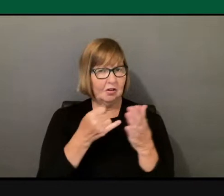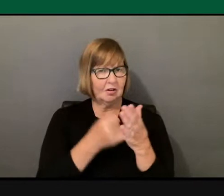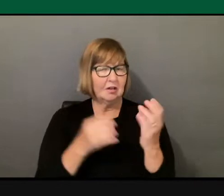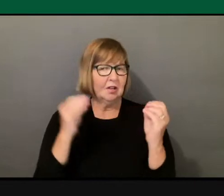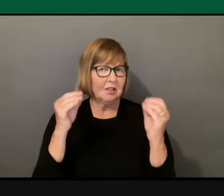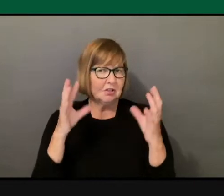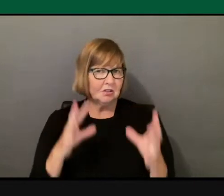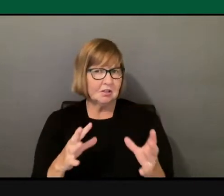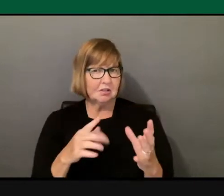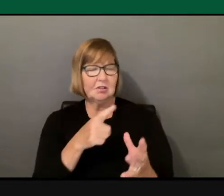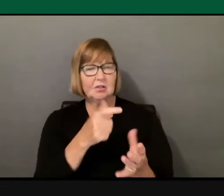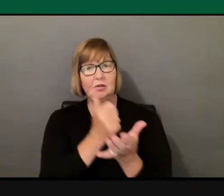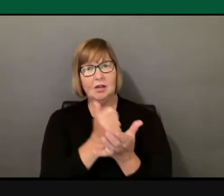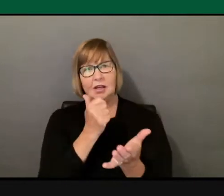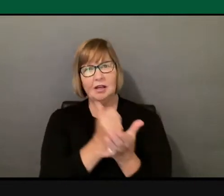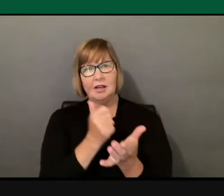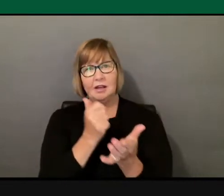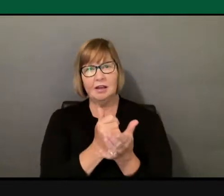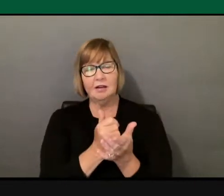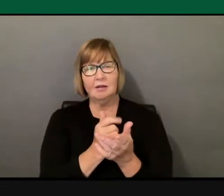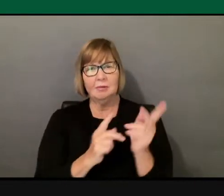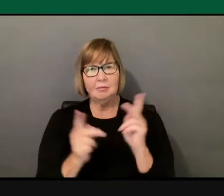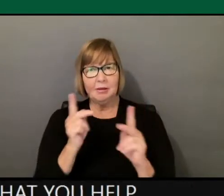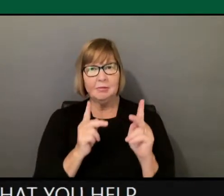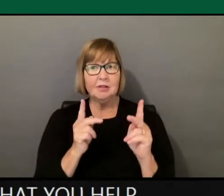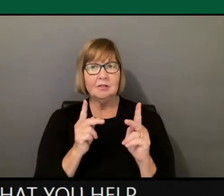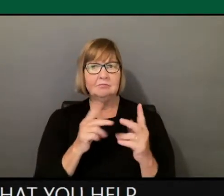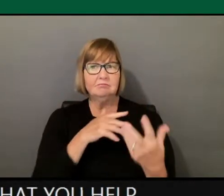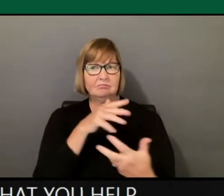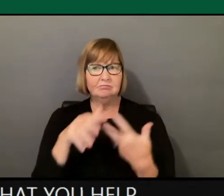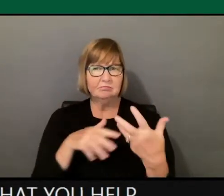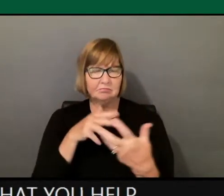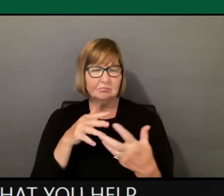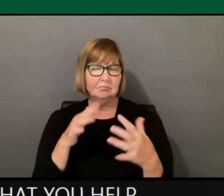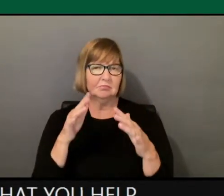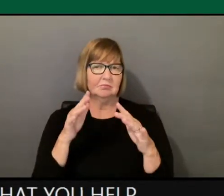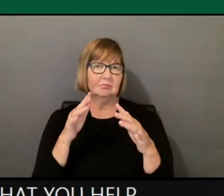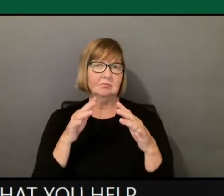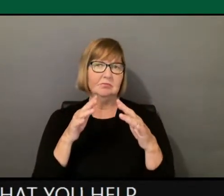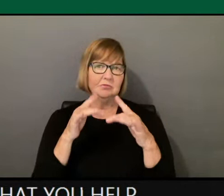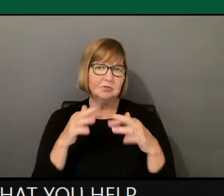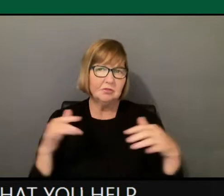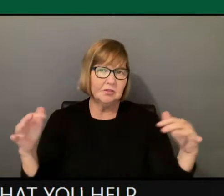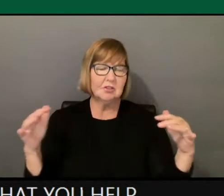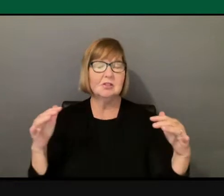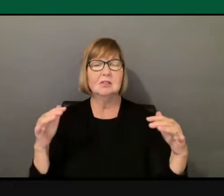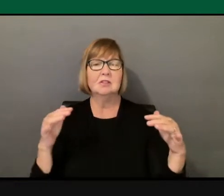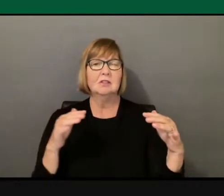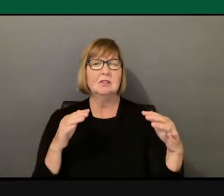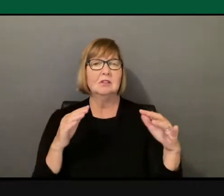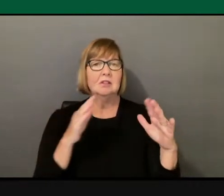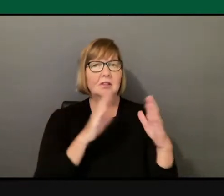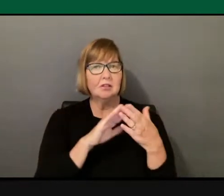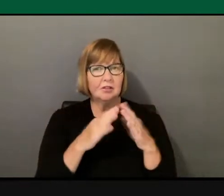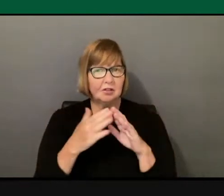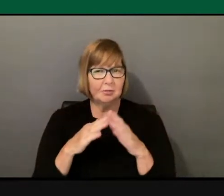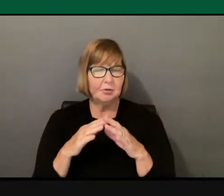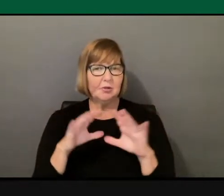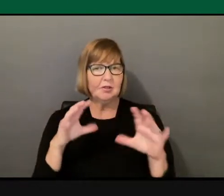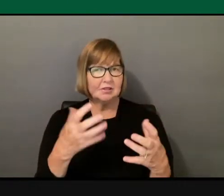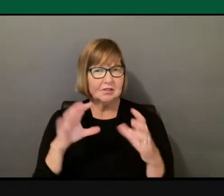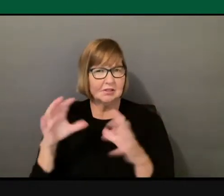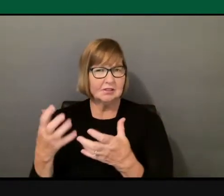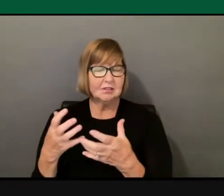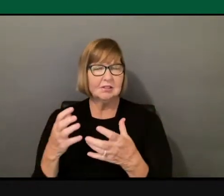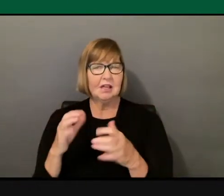interact with diverse communities, learn from them to develop culturally relevant ways for them to In engage with art